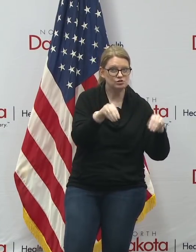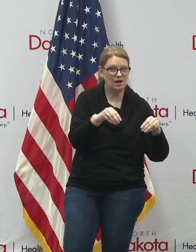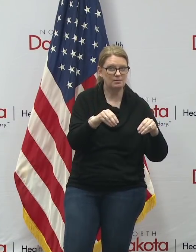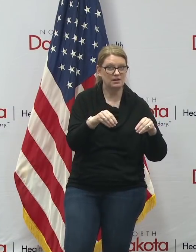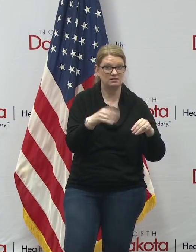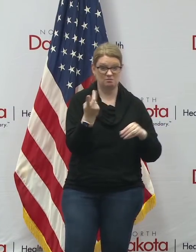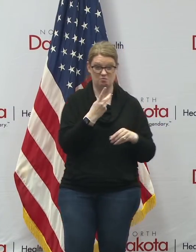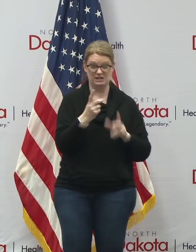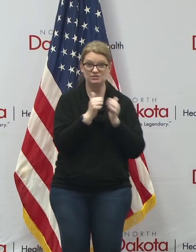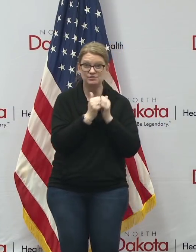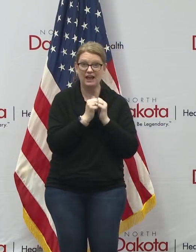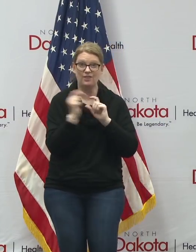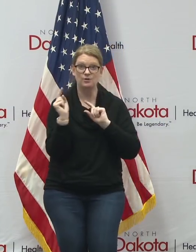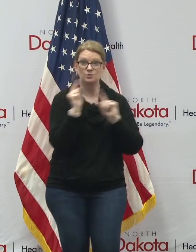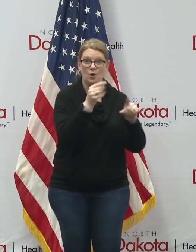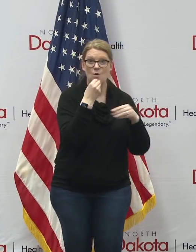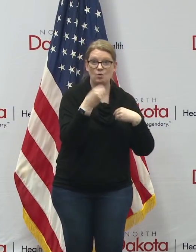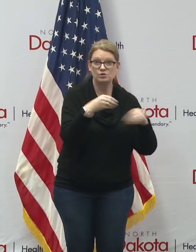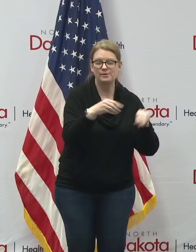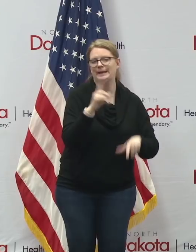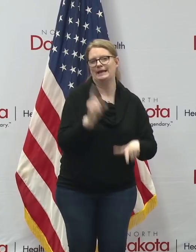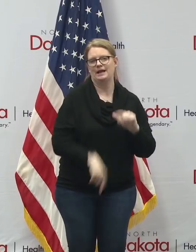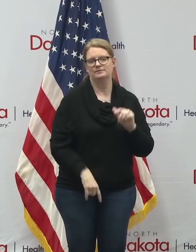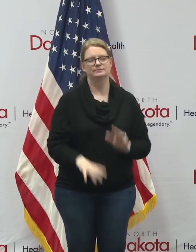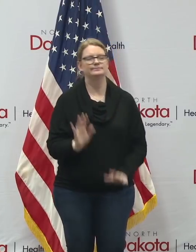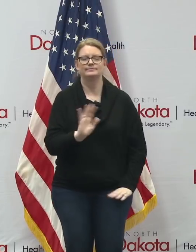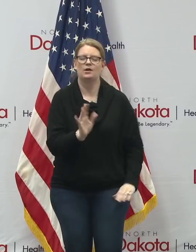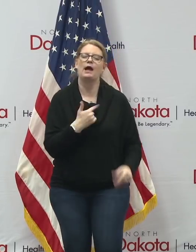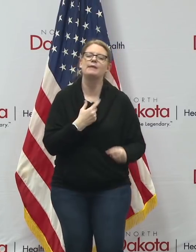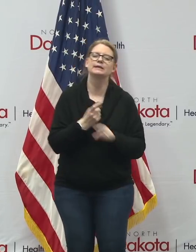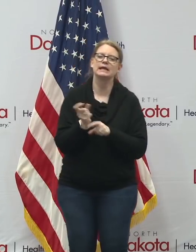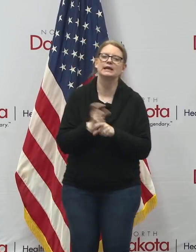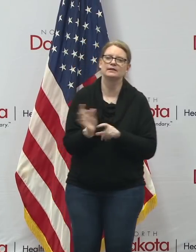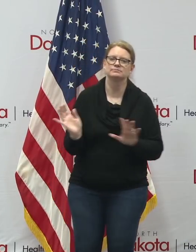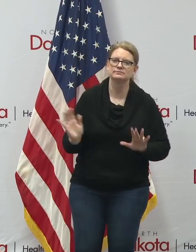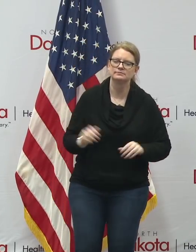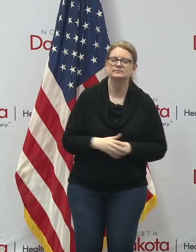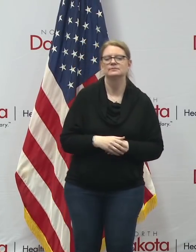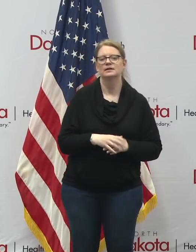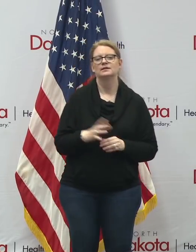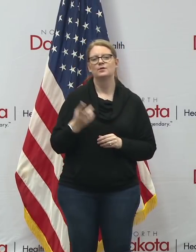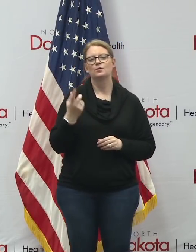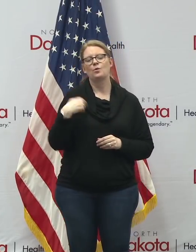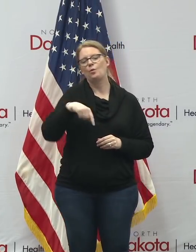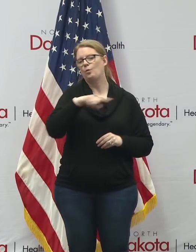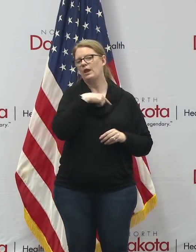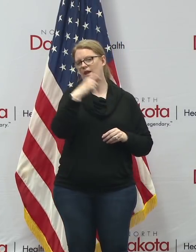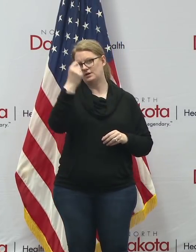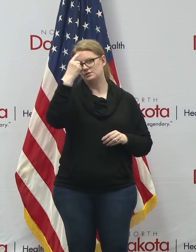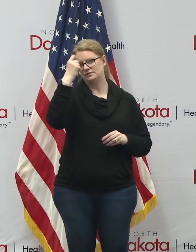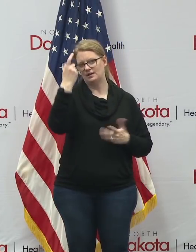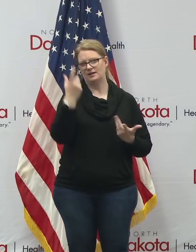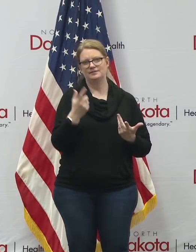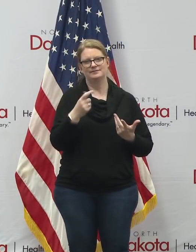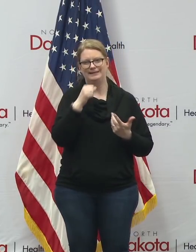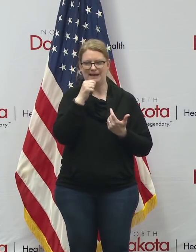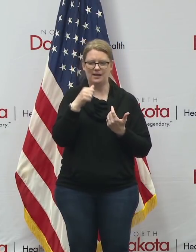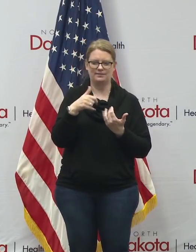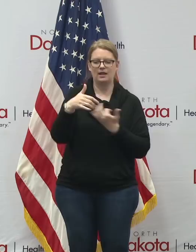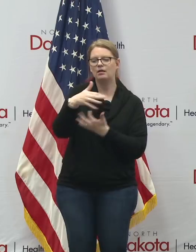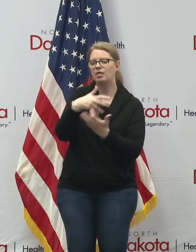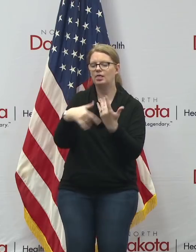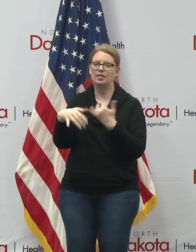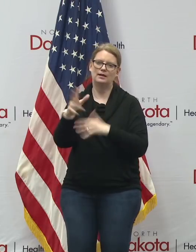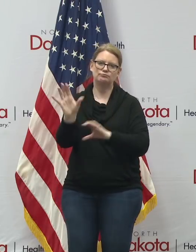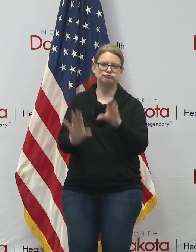no and of course i'm kidding i understand and we both already understand how important it is to not congregate in the